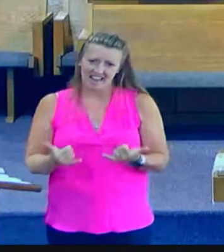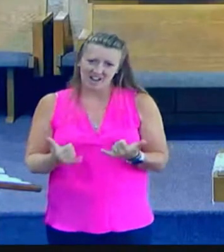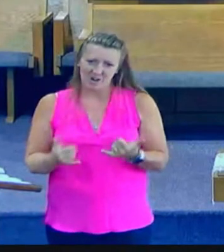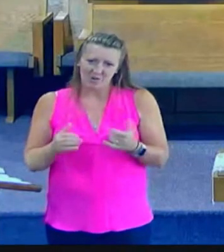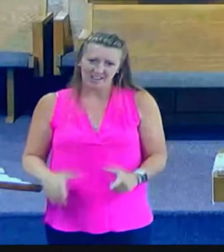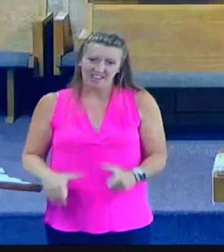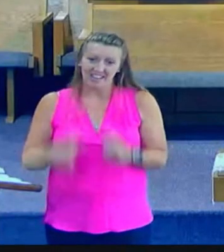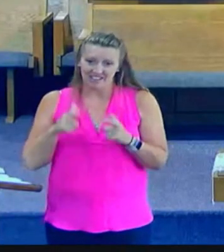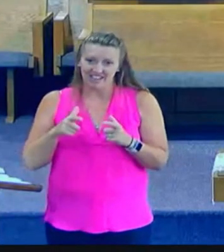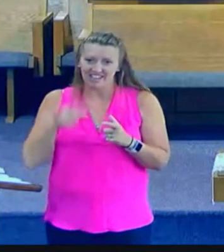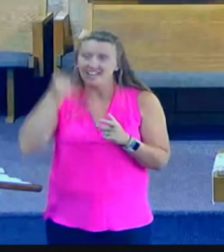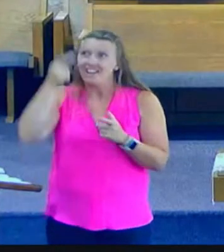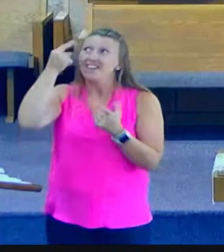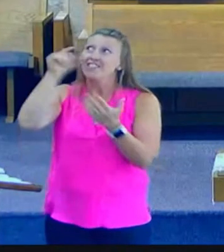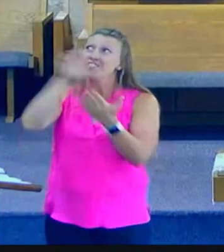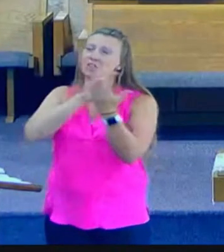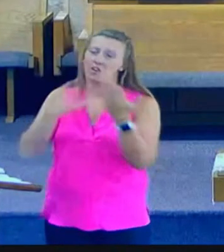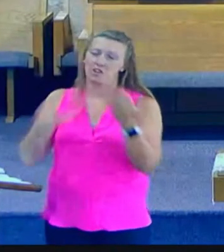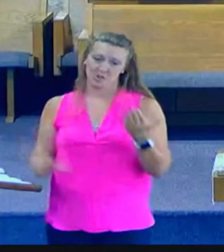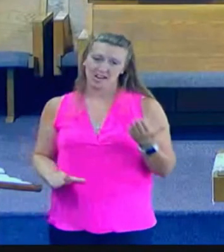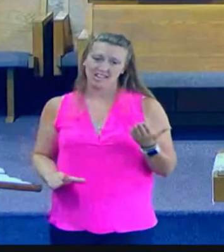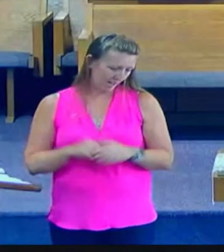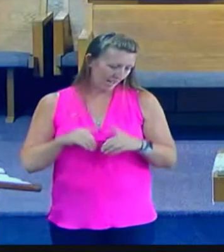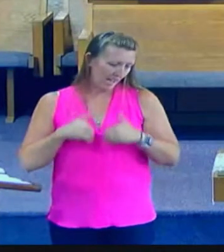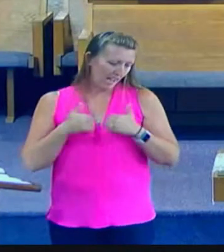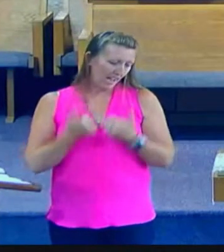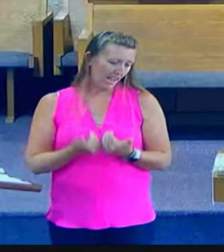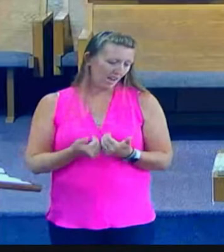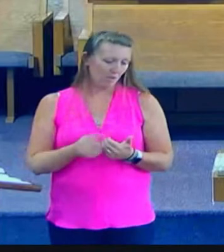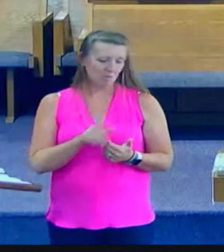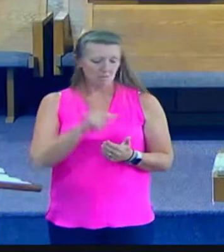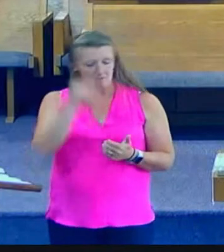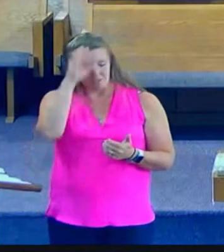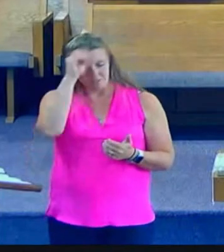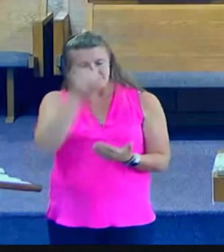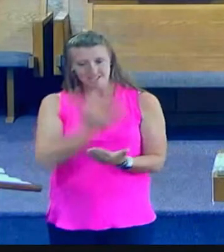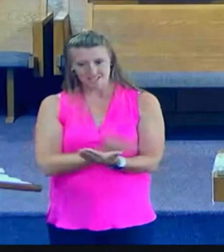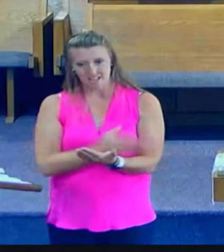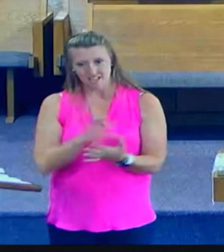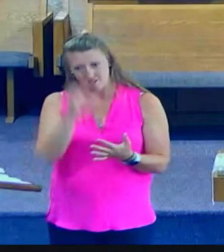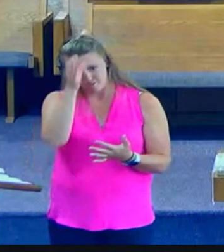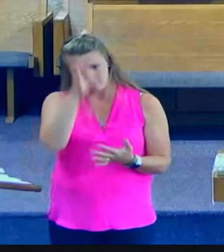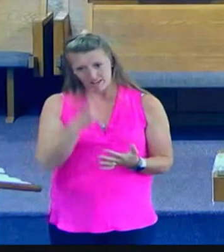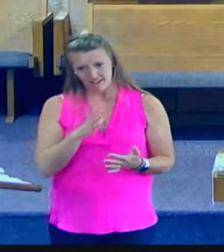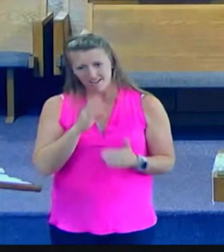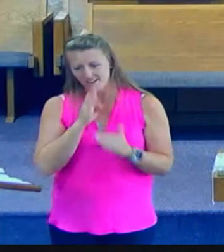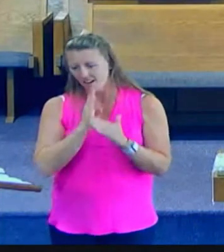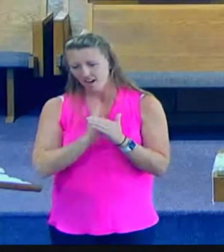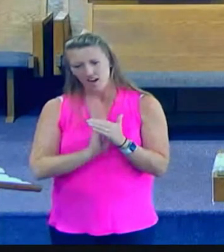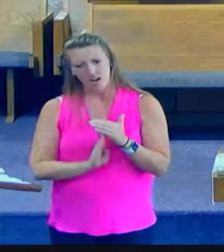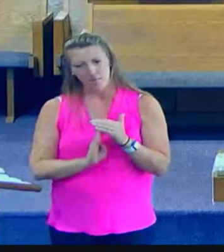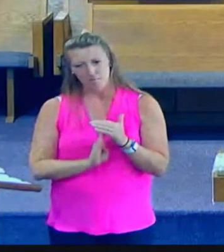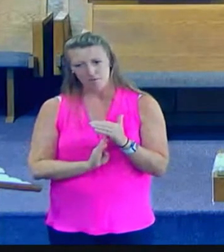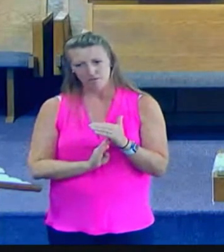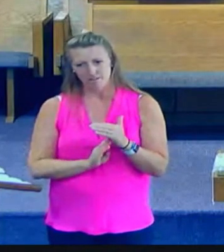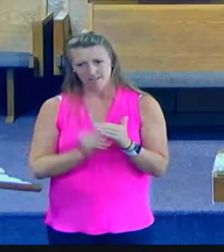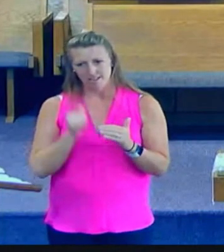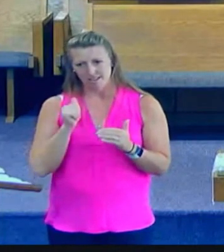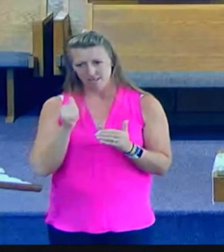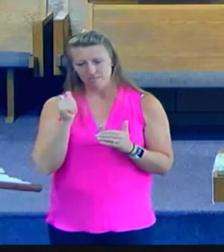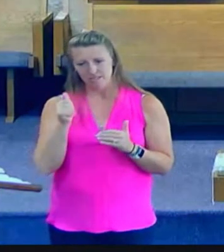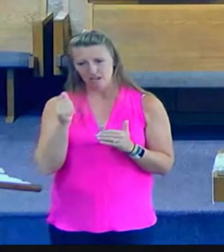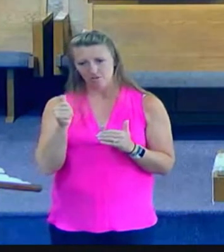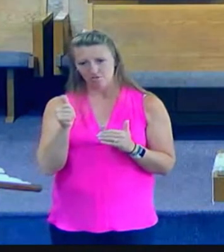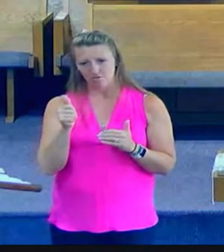the contradiction of sinners of man humbled himself among the Jews it was